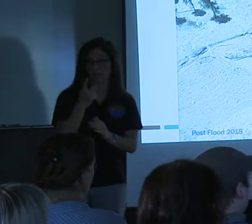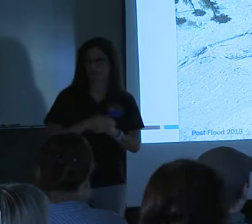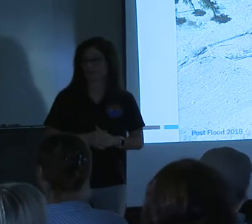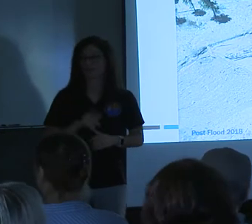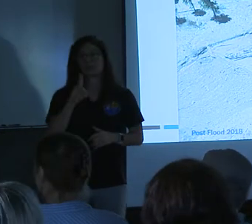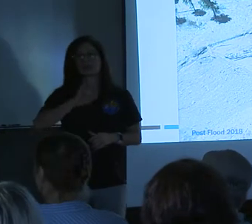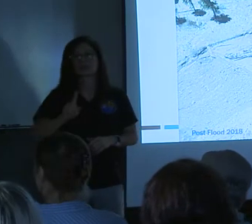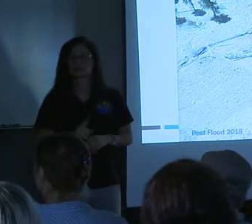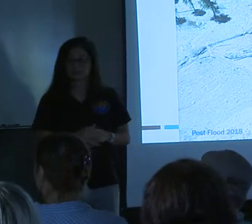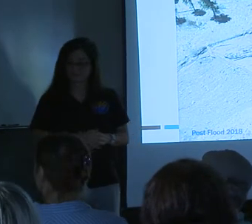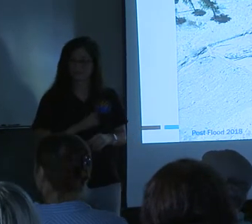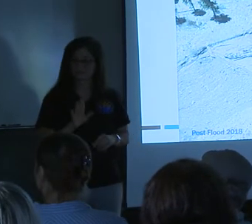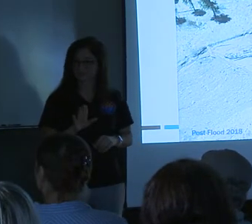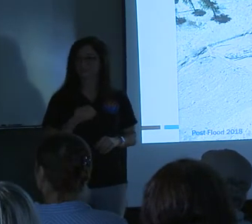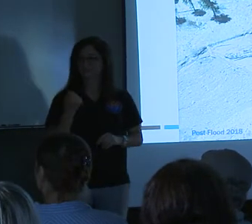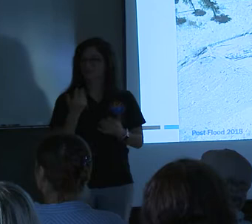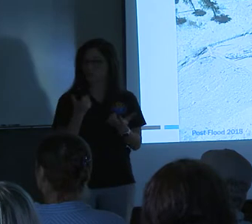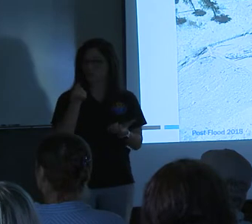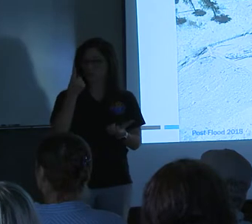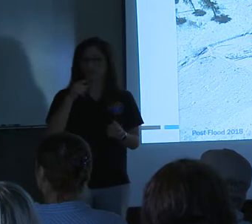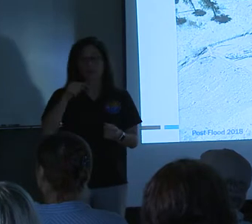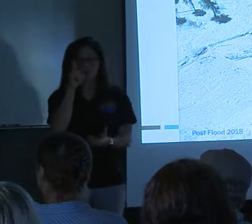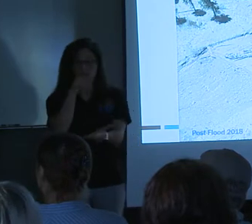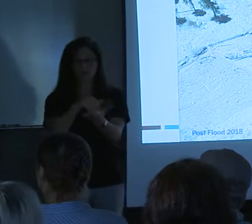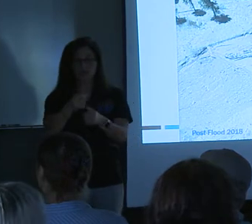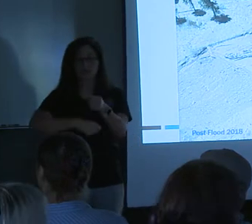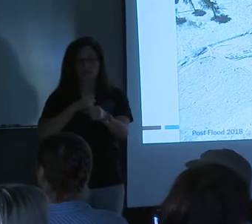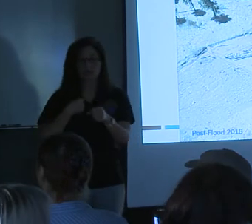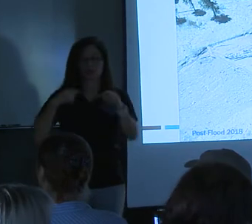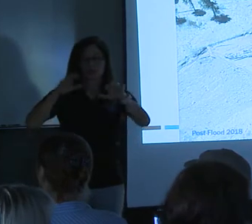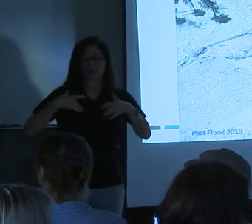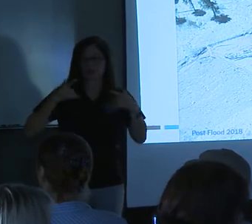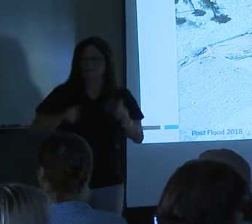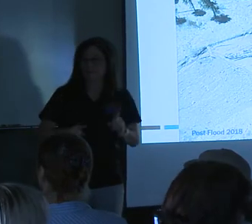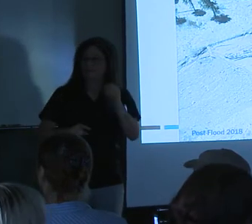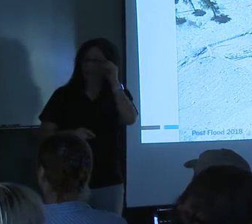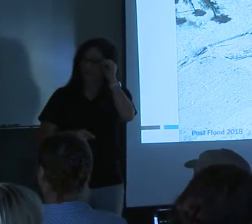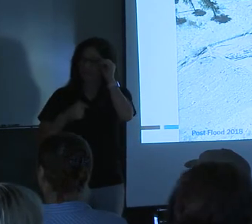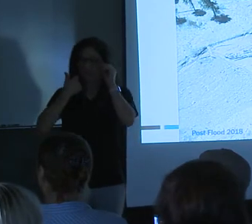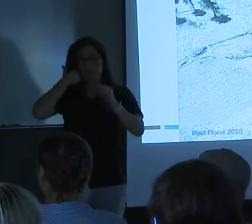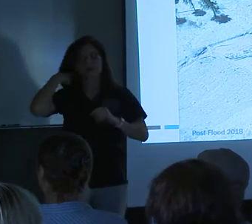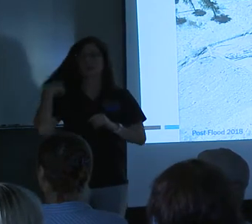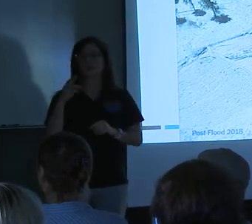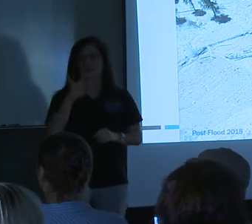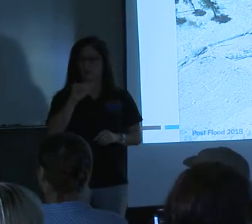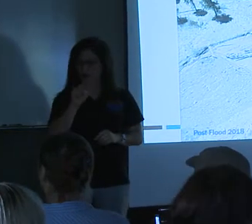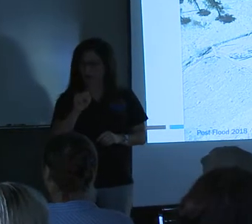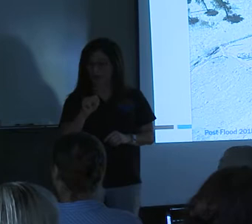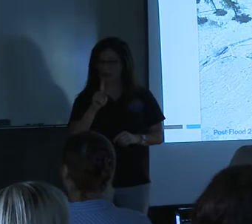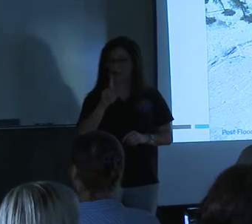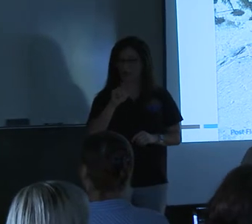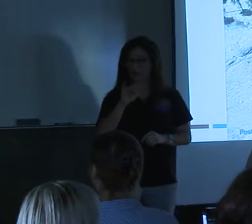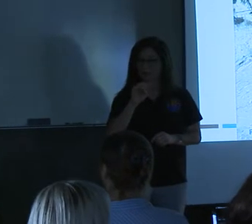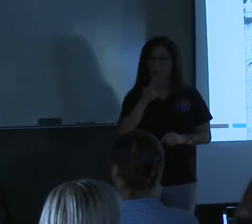Yeah, but I just want to keep in mind that this was a thousand-year rain event. So, I mean, I just, I mean, Brian Kamoski is here. He's